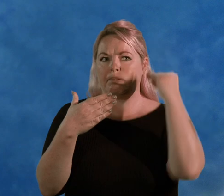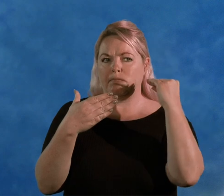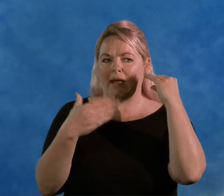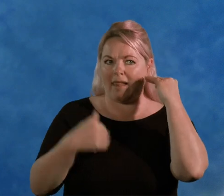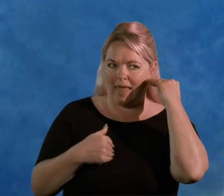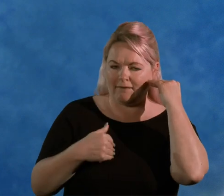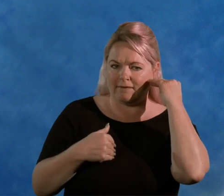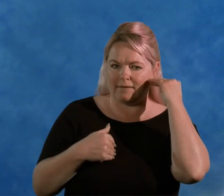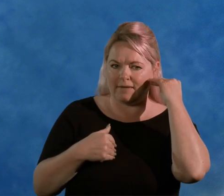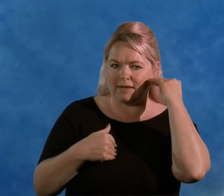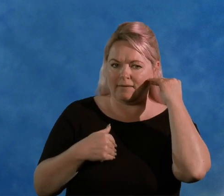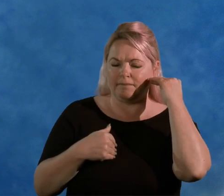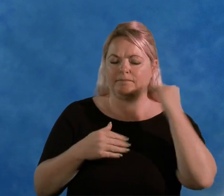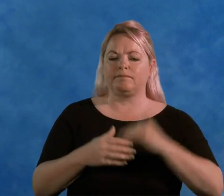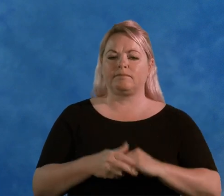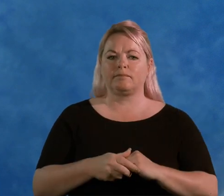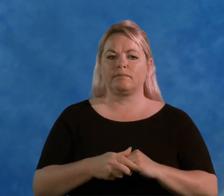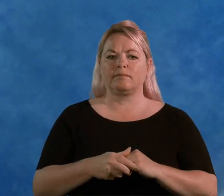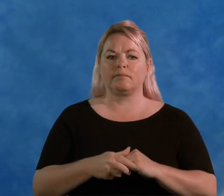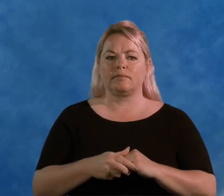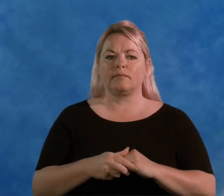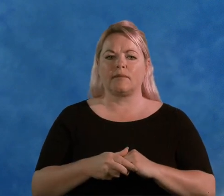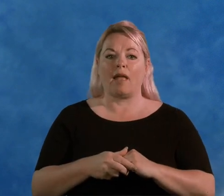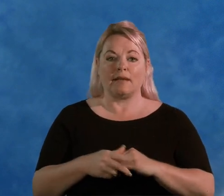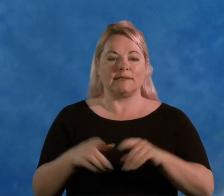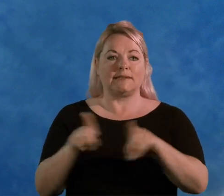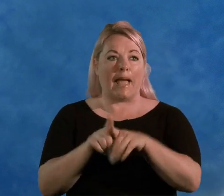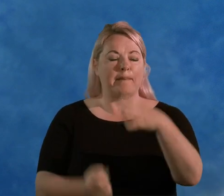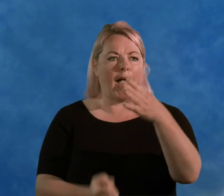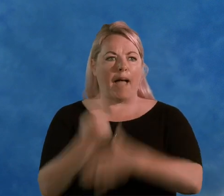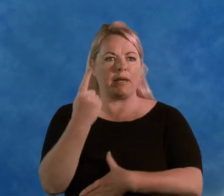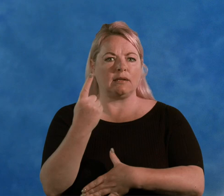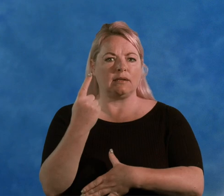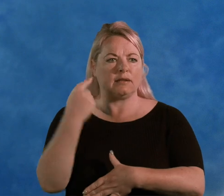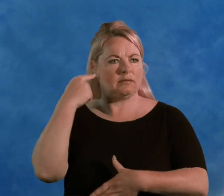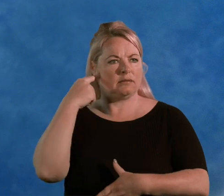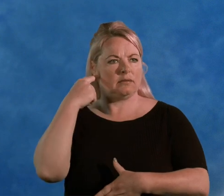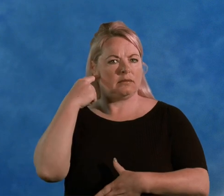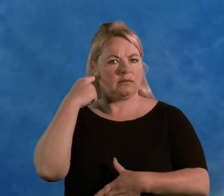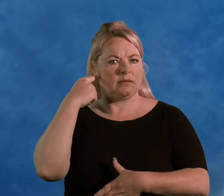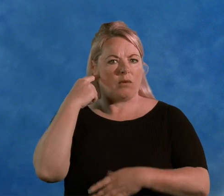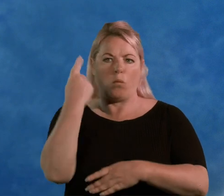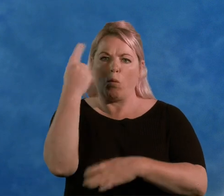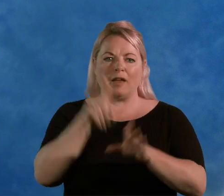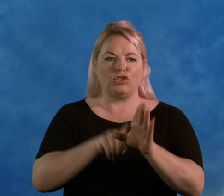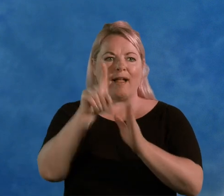and then I had the same sudden drop in the following year.